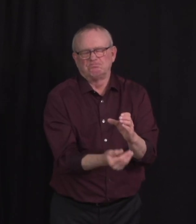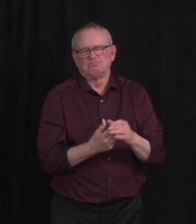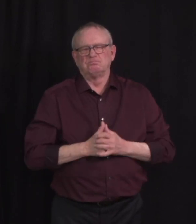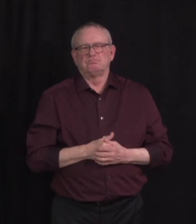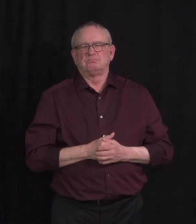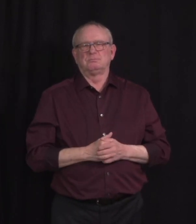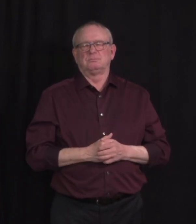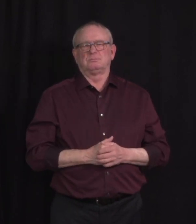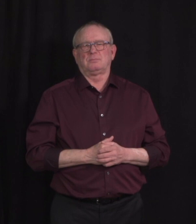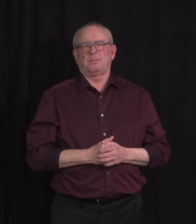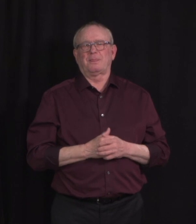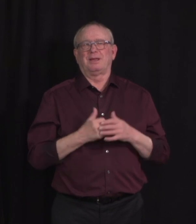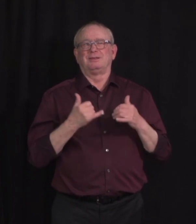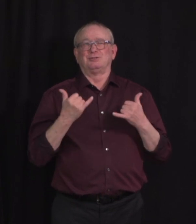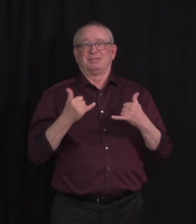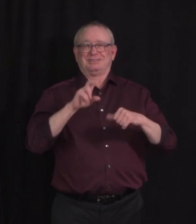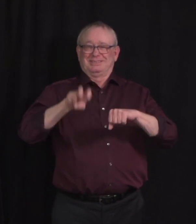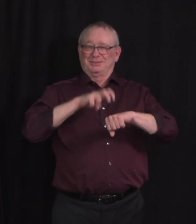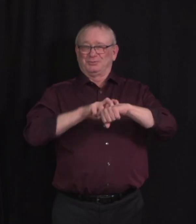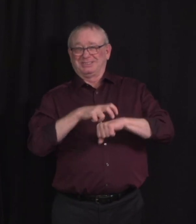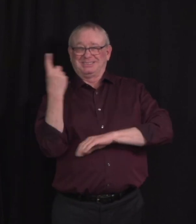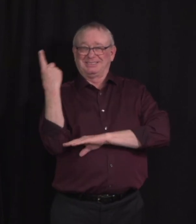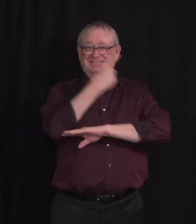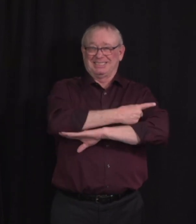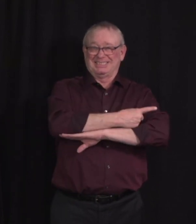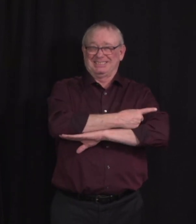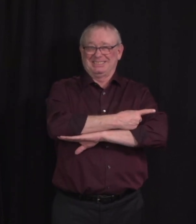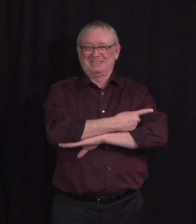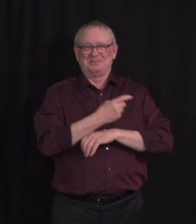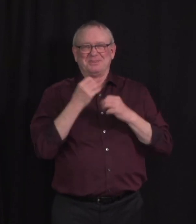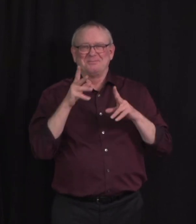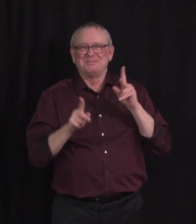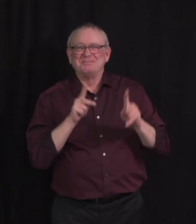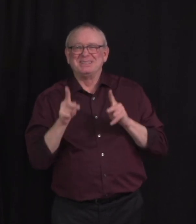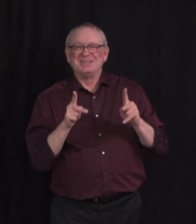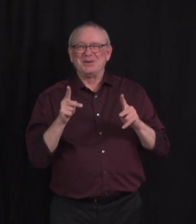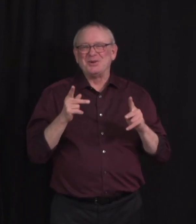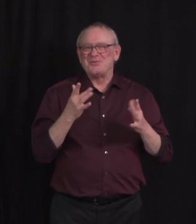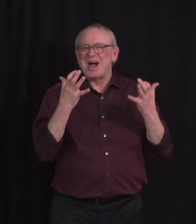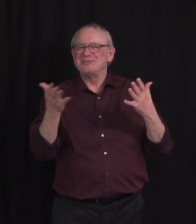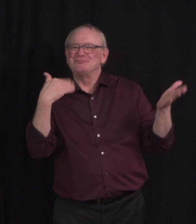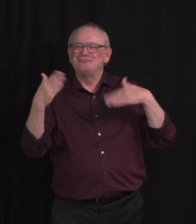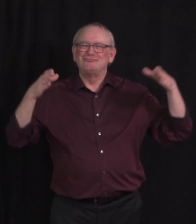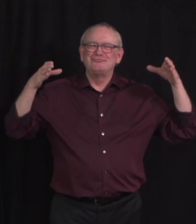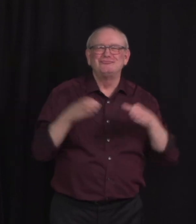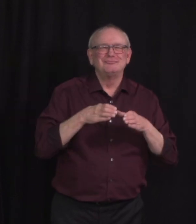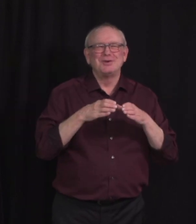Today is St. Patrick's Day, a day for many that is typically spent in the company of friends at pubs and parties.